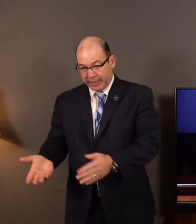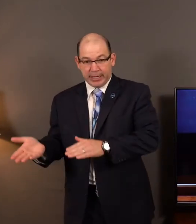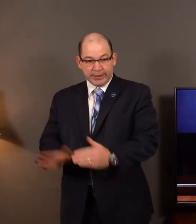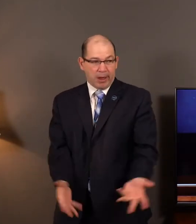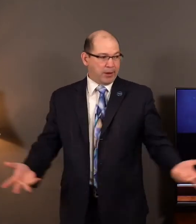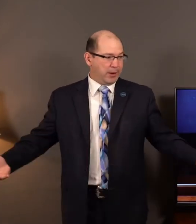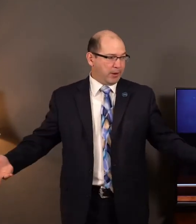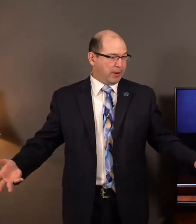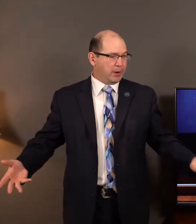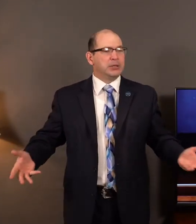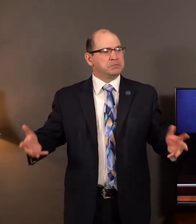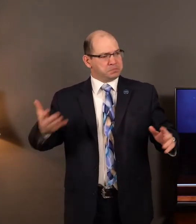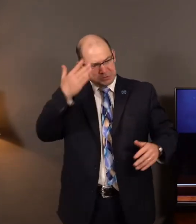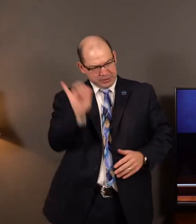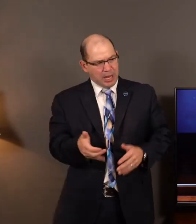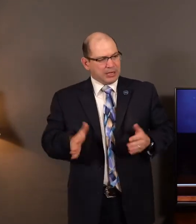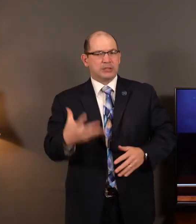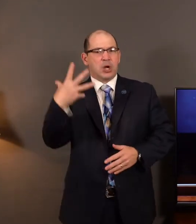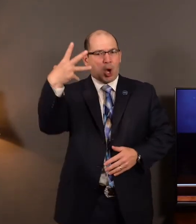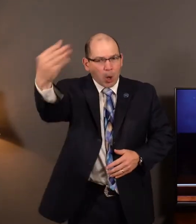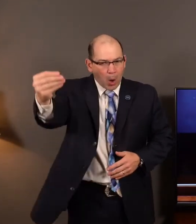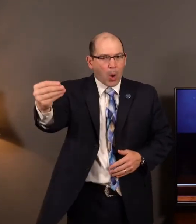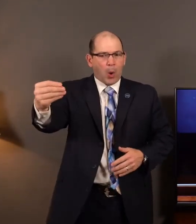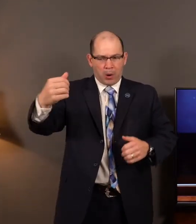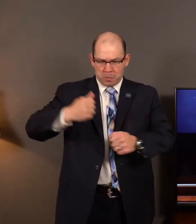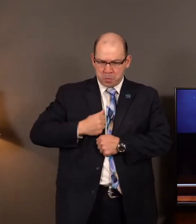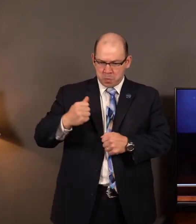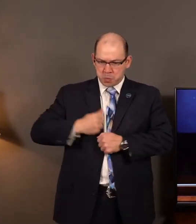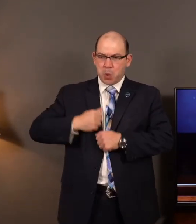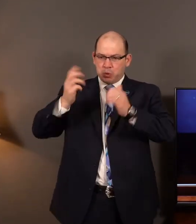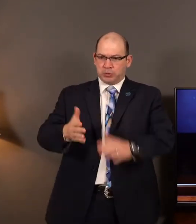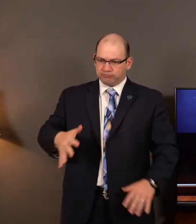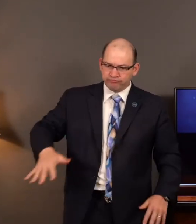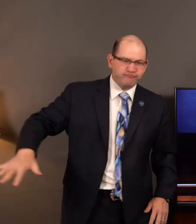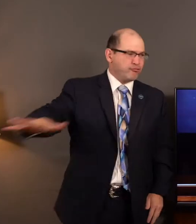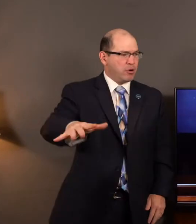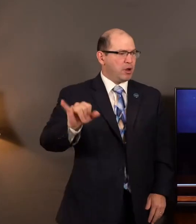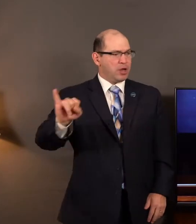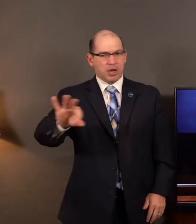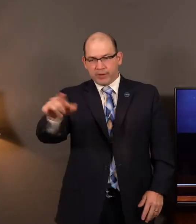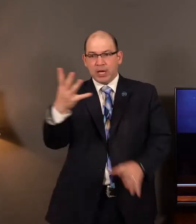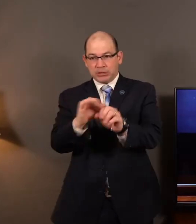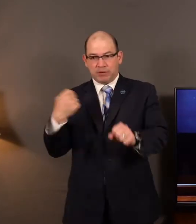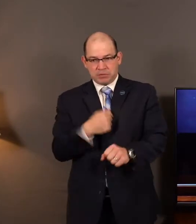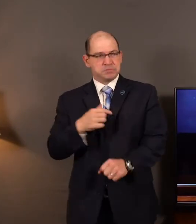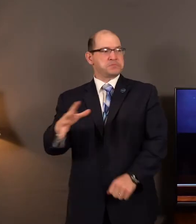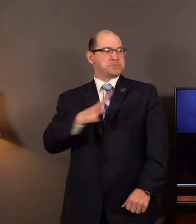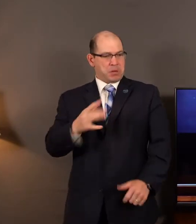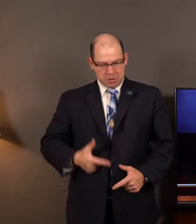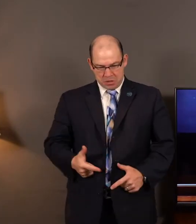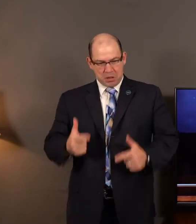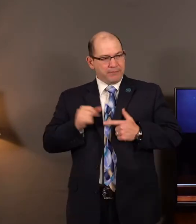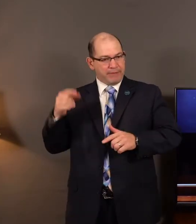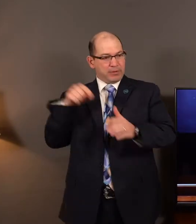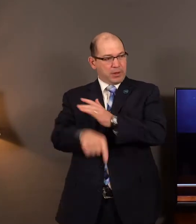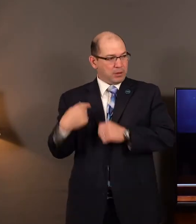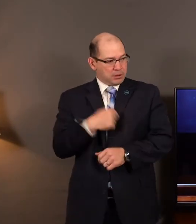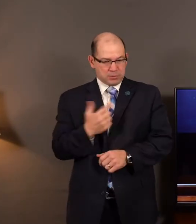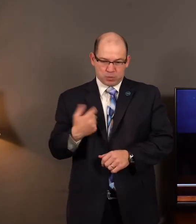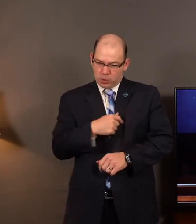also. Now therefore come. And let us fall into the host of the Syrians. If they save us alive we shall live. And if they kill us we shall